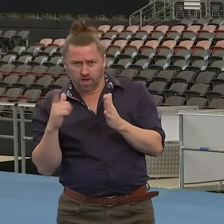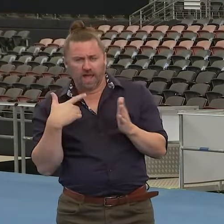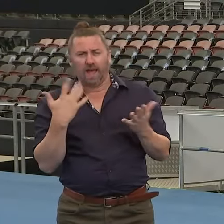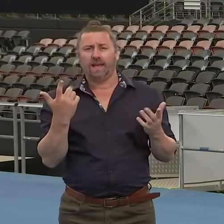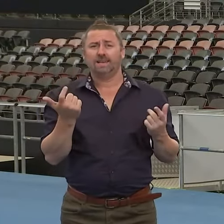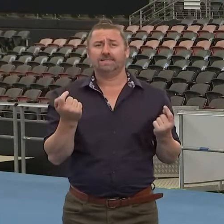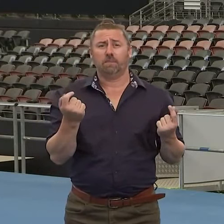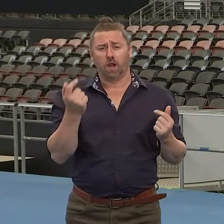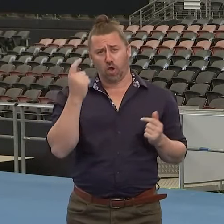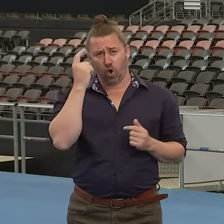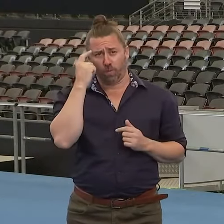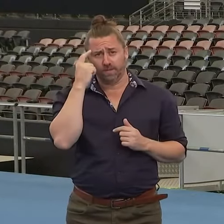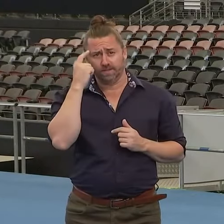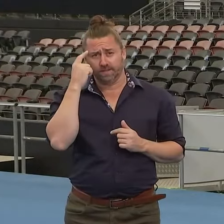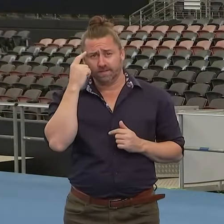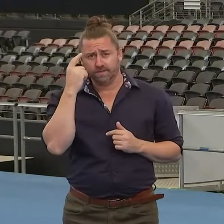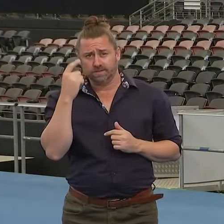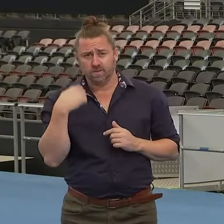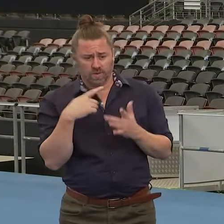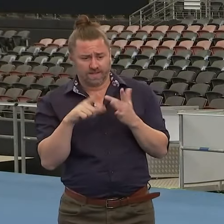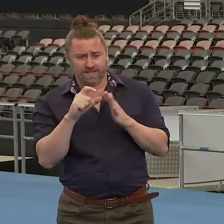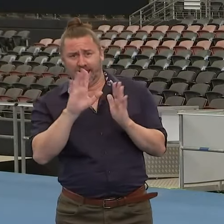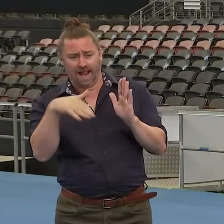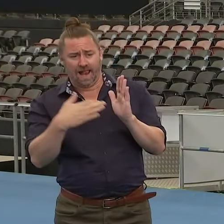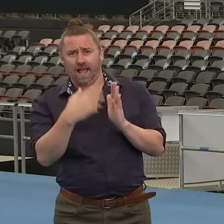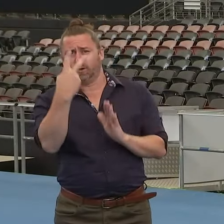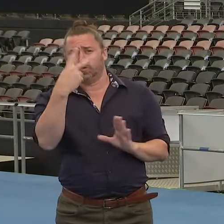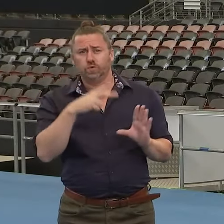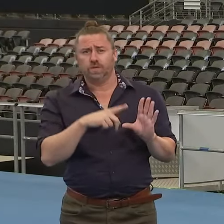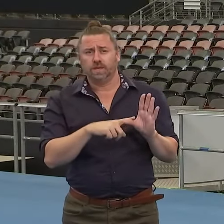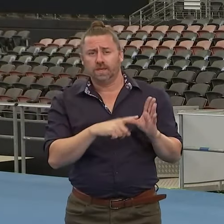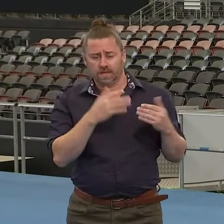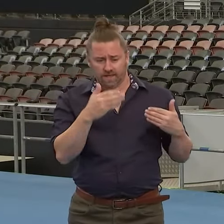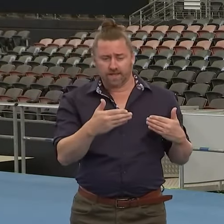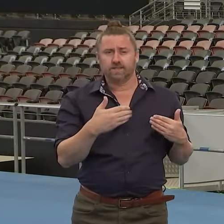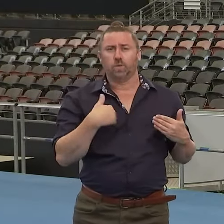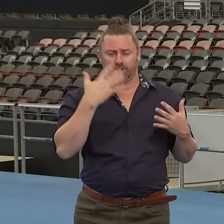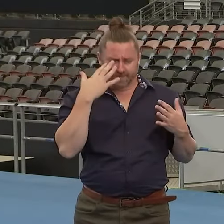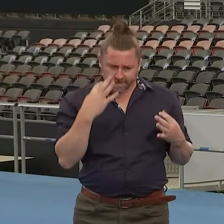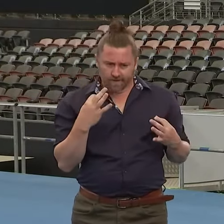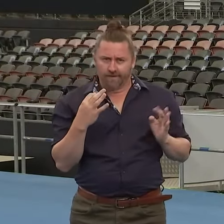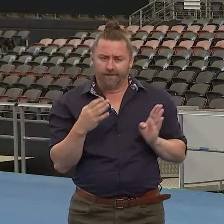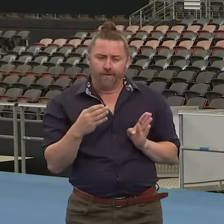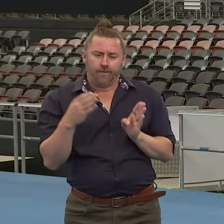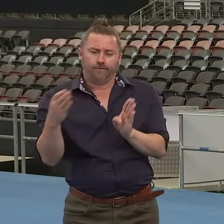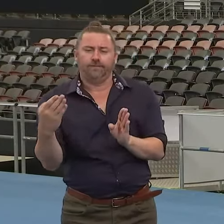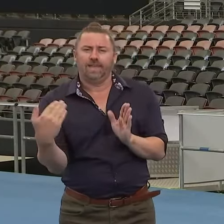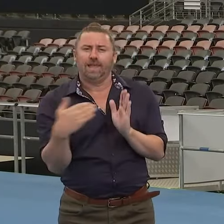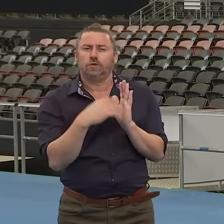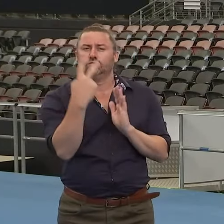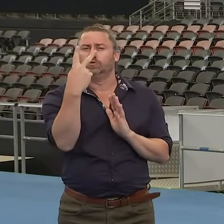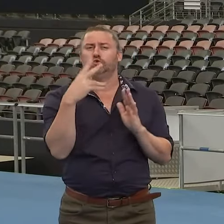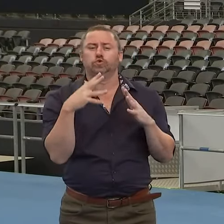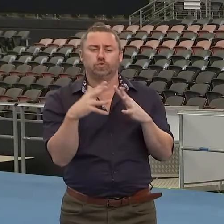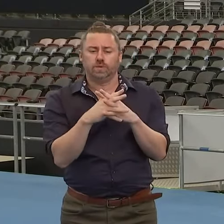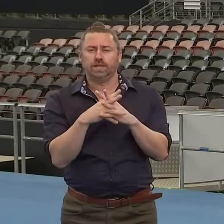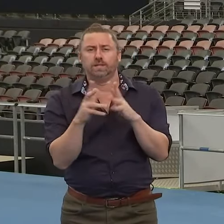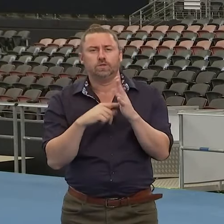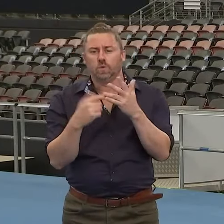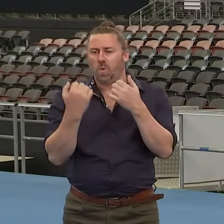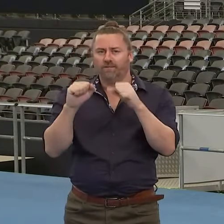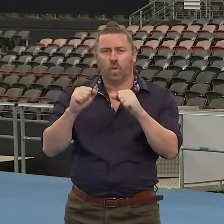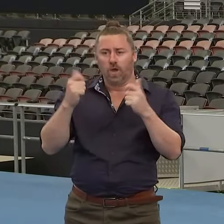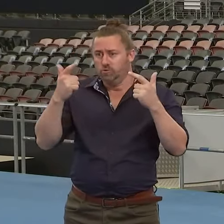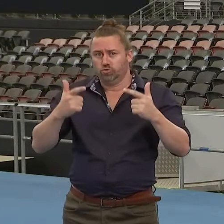approach that we embarked upon when we delayed school for two weeks at the beginning and everyone back on the